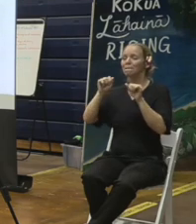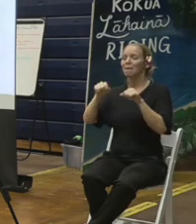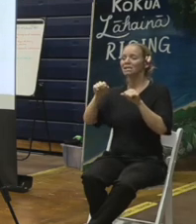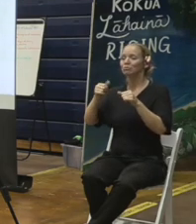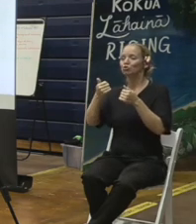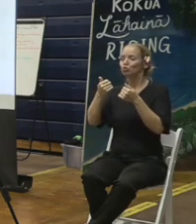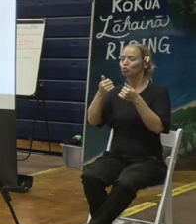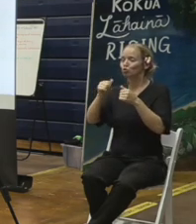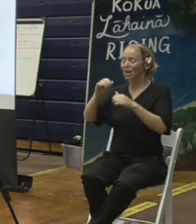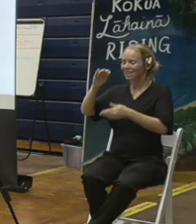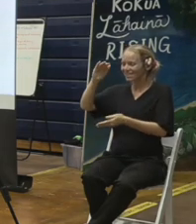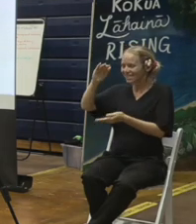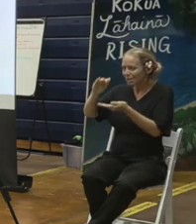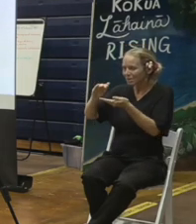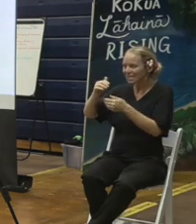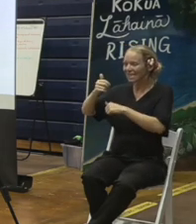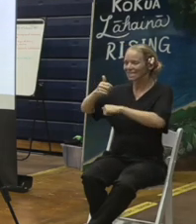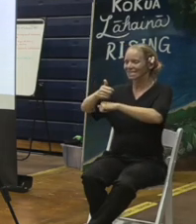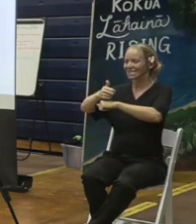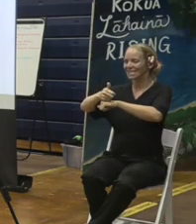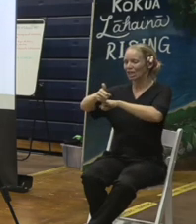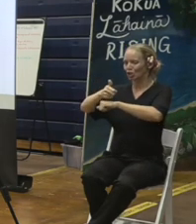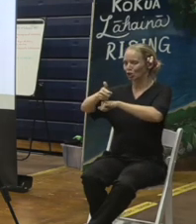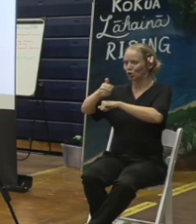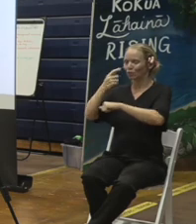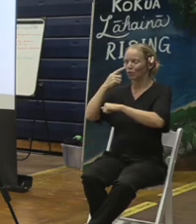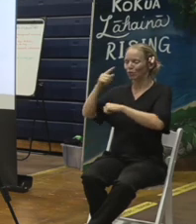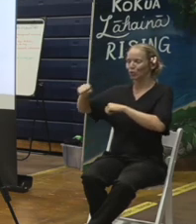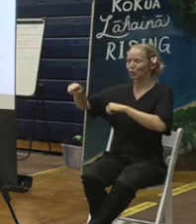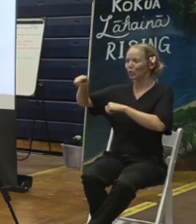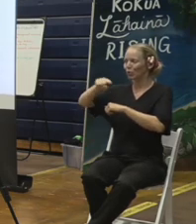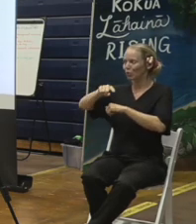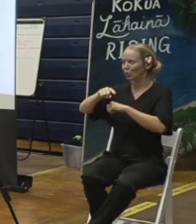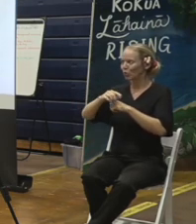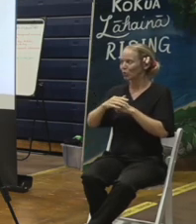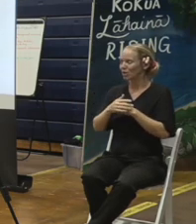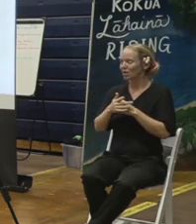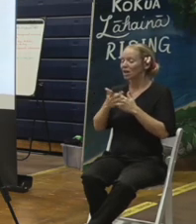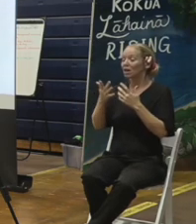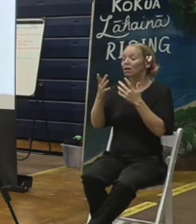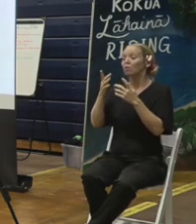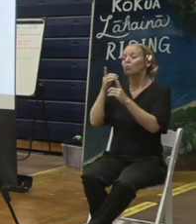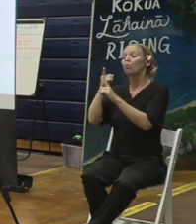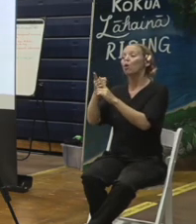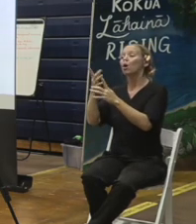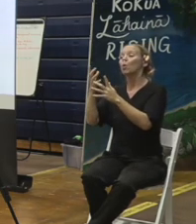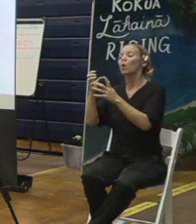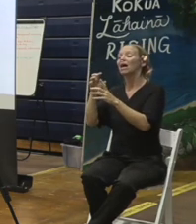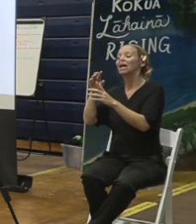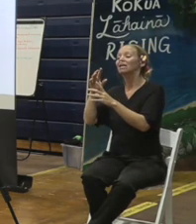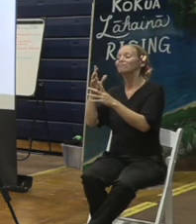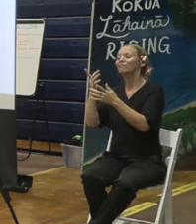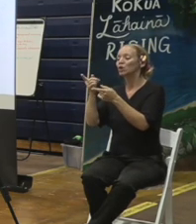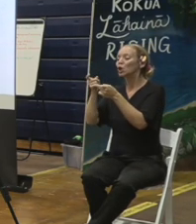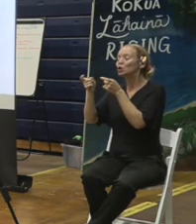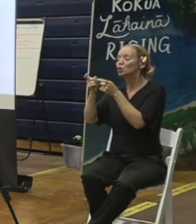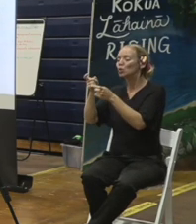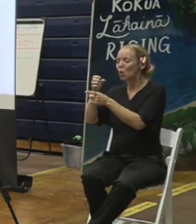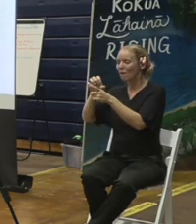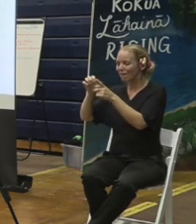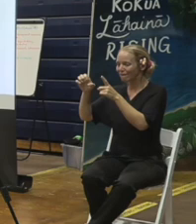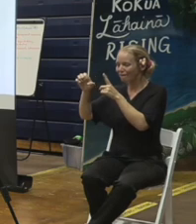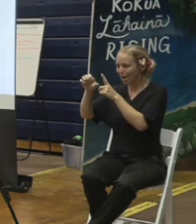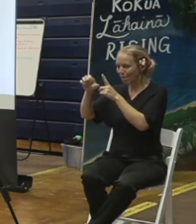are currently on the ground in Lahaina and get those into a controlled environment. So the temporary debris storage site is under